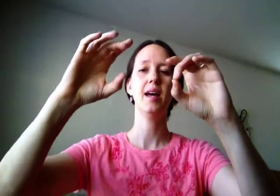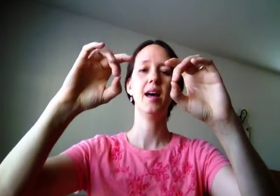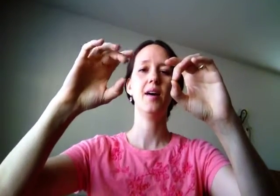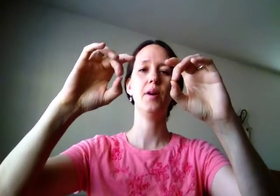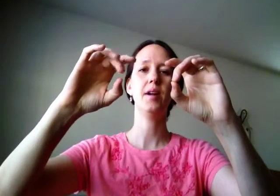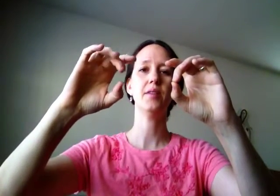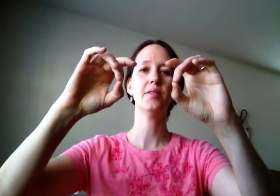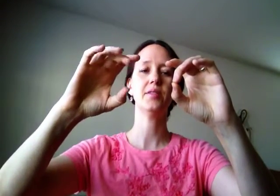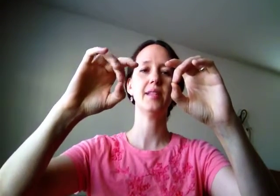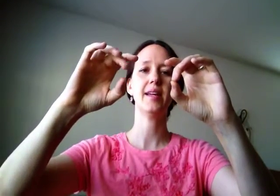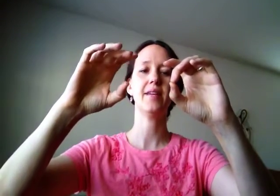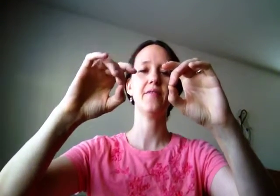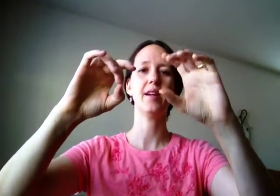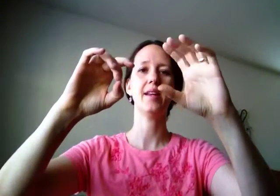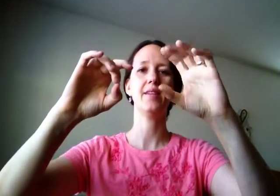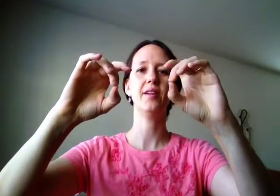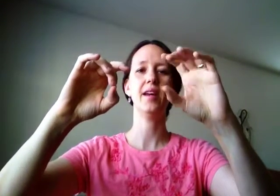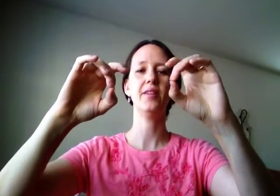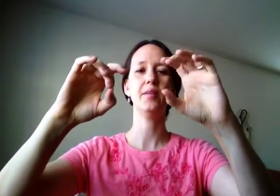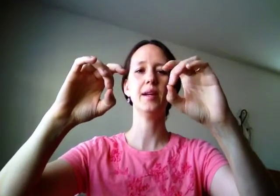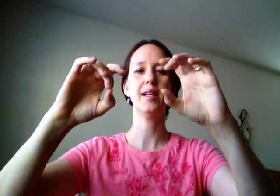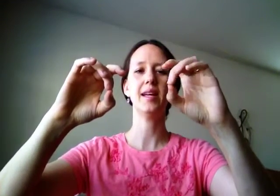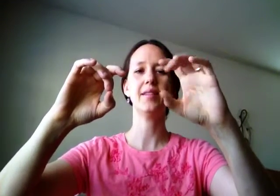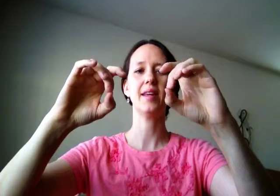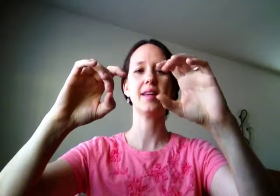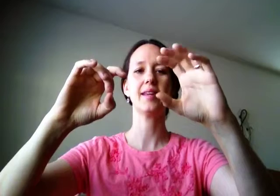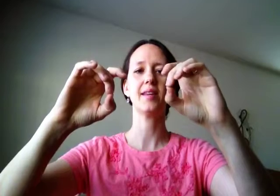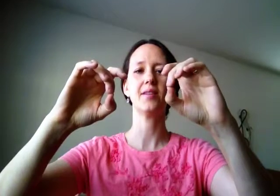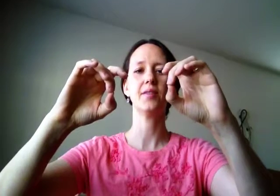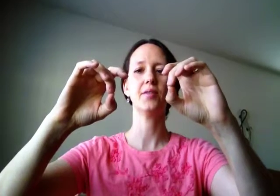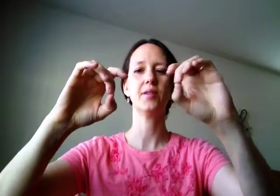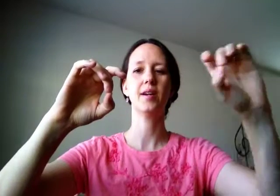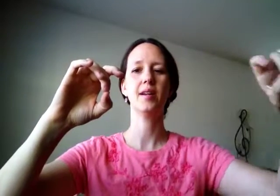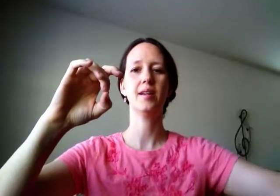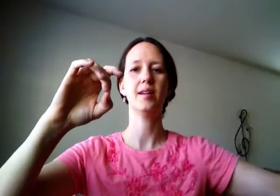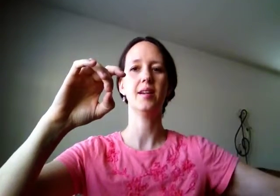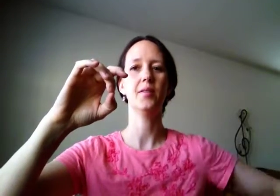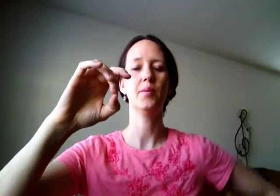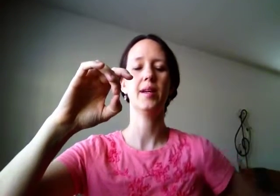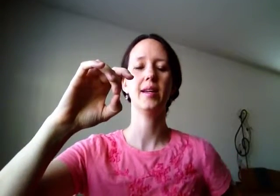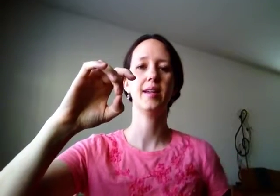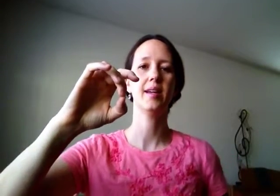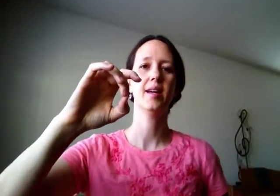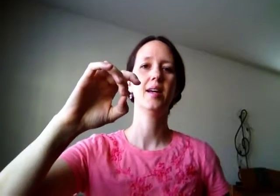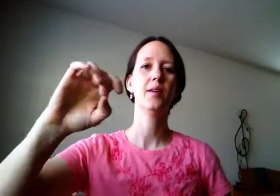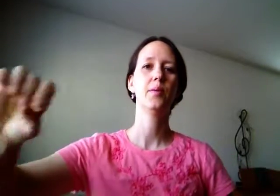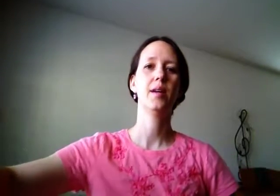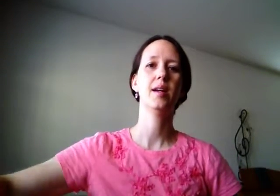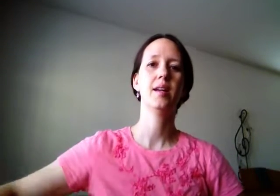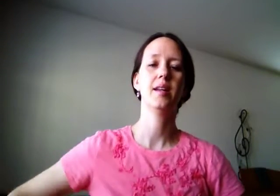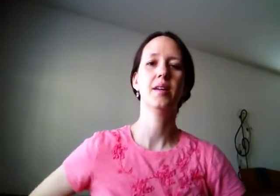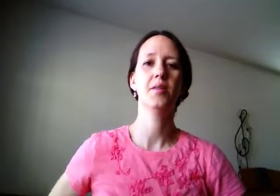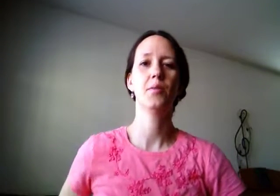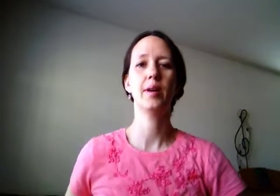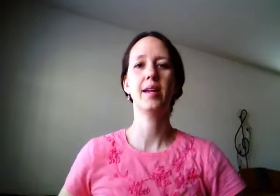How are you today, friend? Very well, I thank you. Run away. Run away.